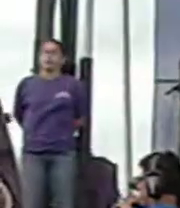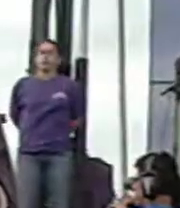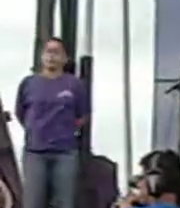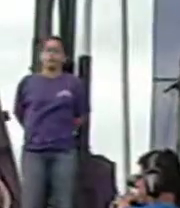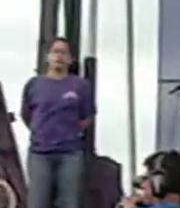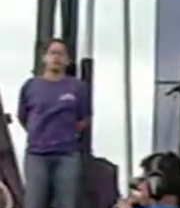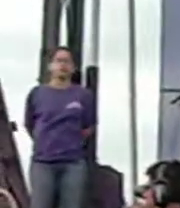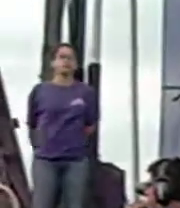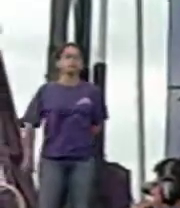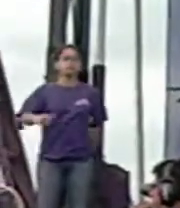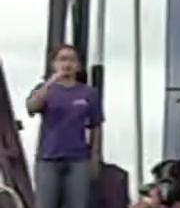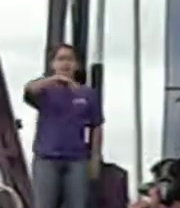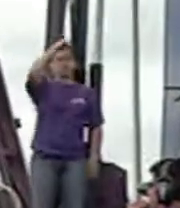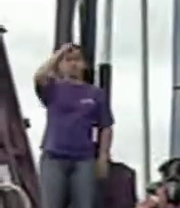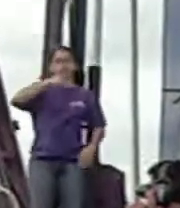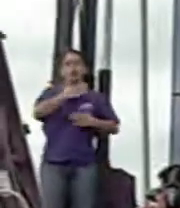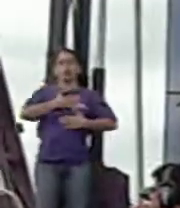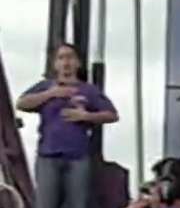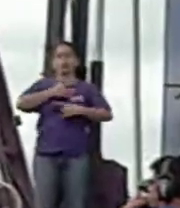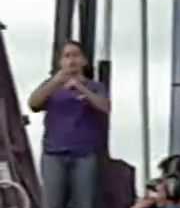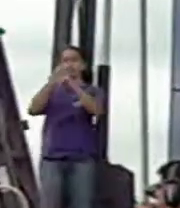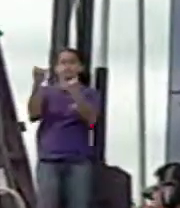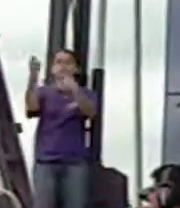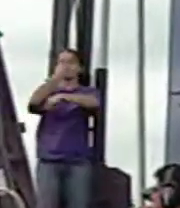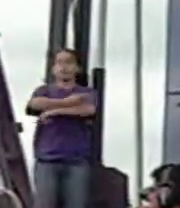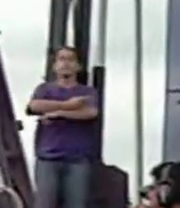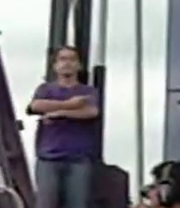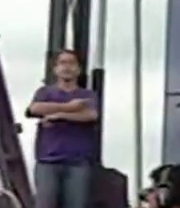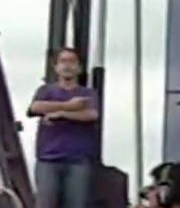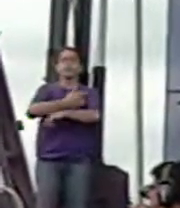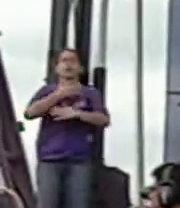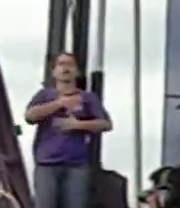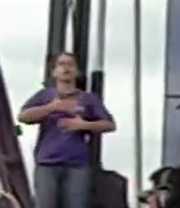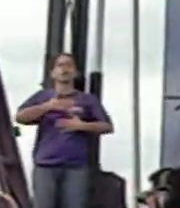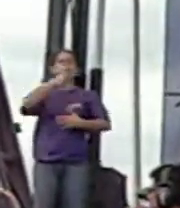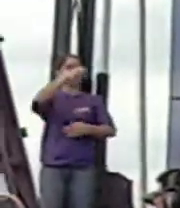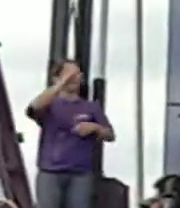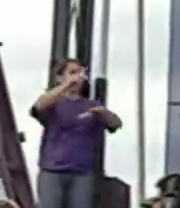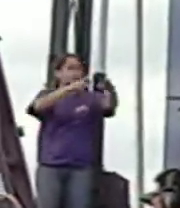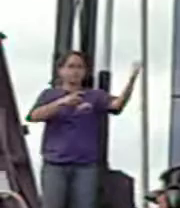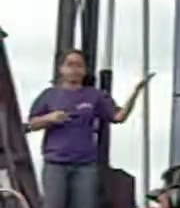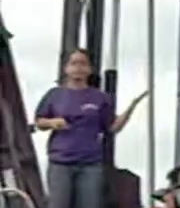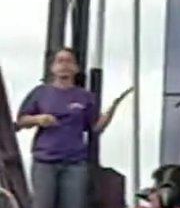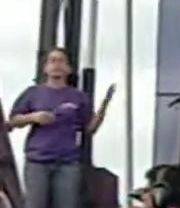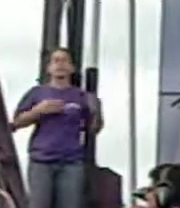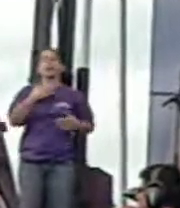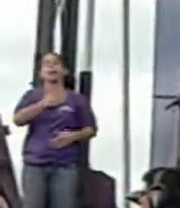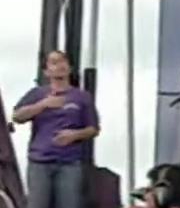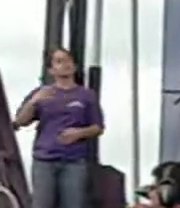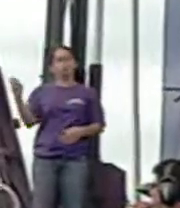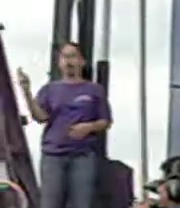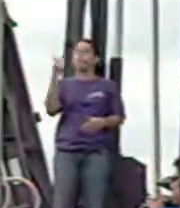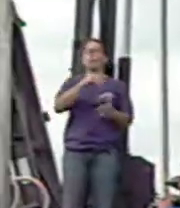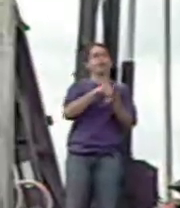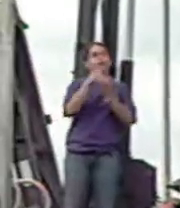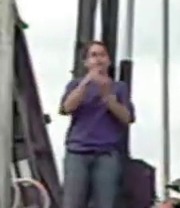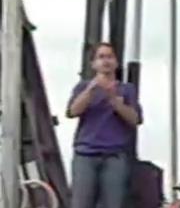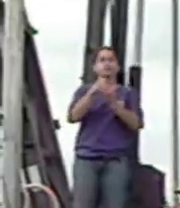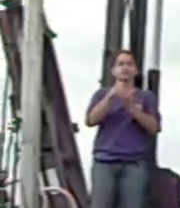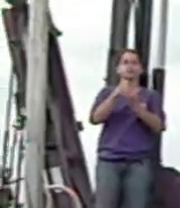So ladies and gentlemen, enjoy yourself today. Enjoy the part. Please come back often.